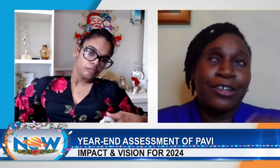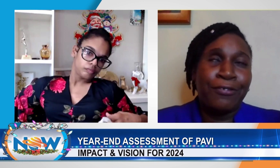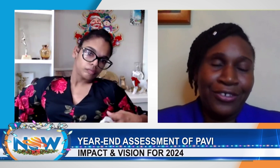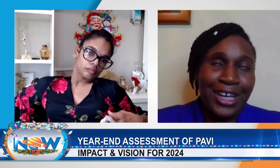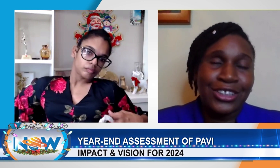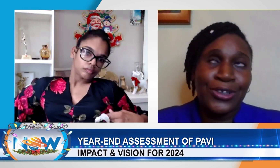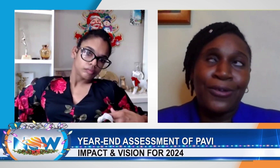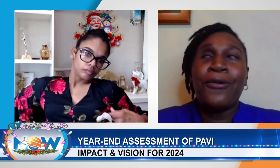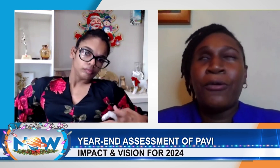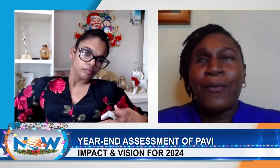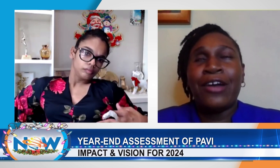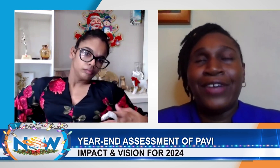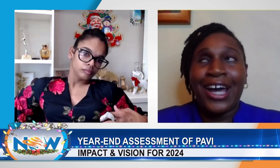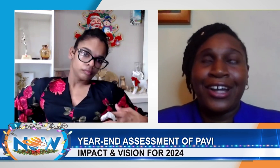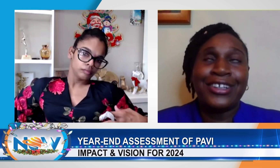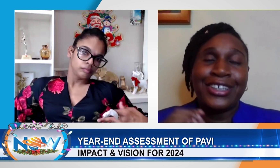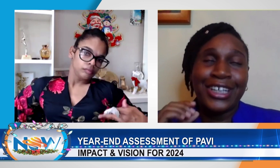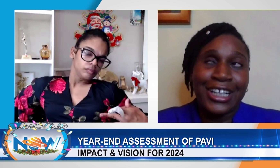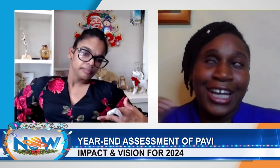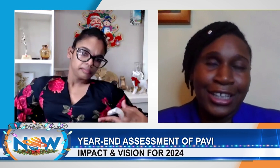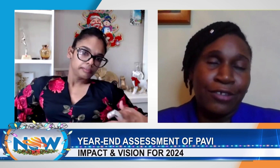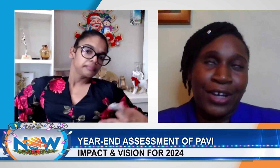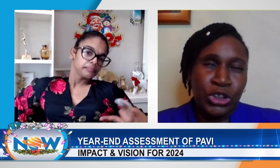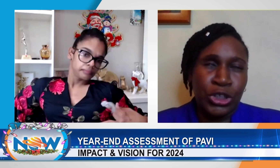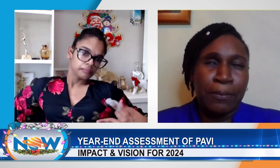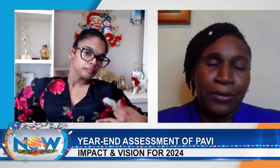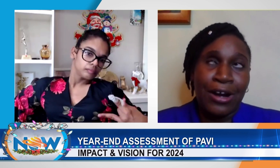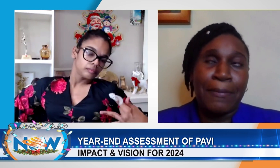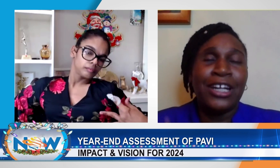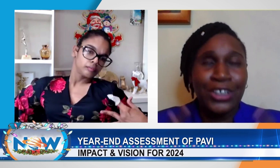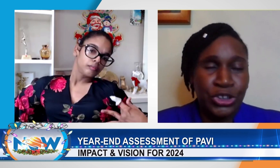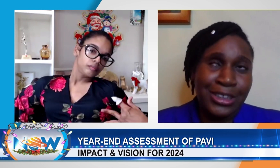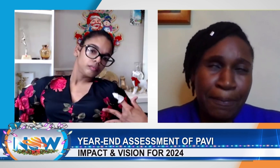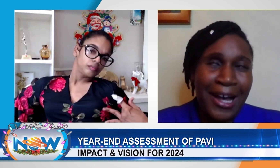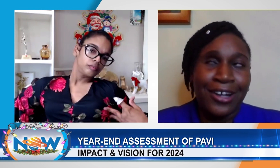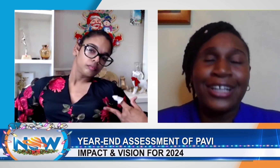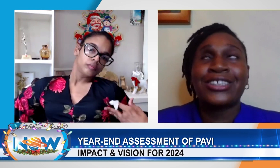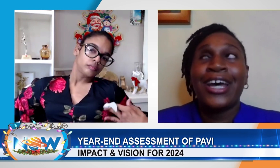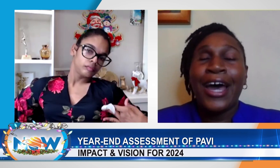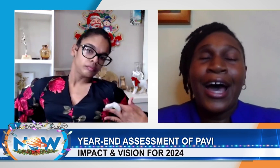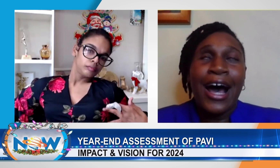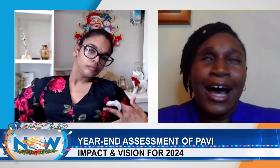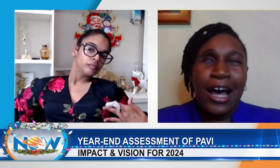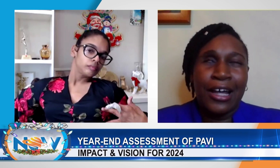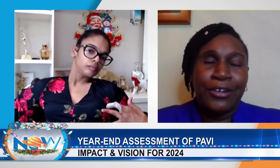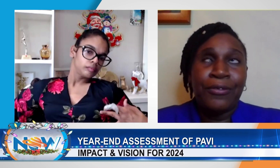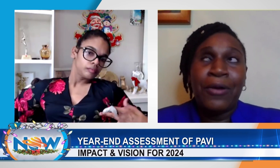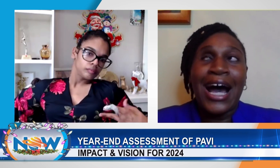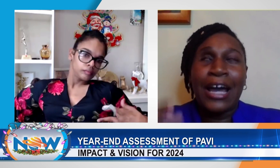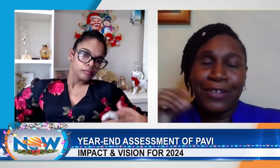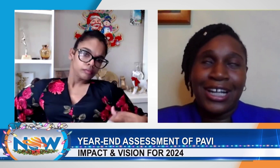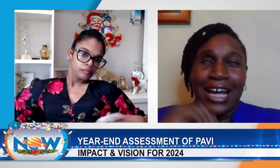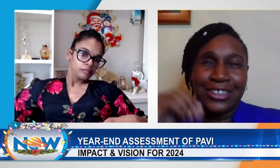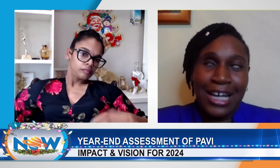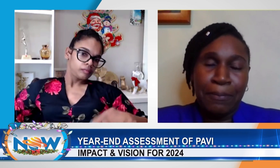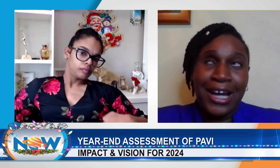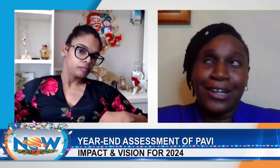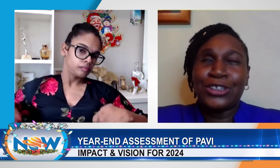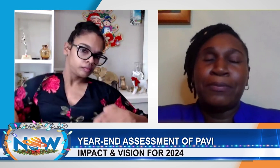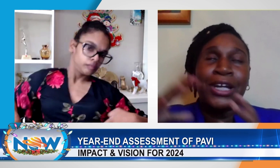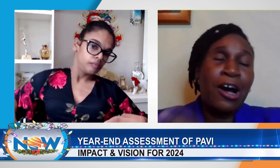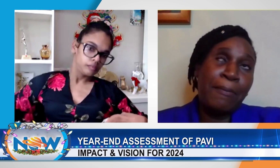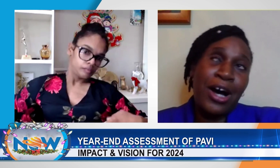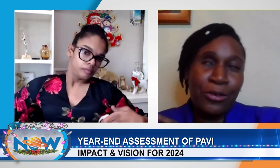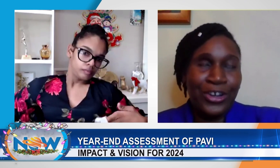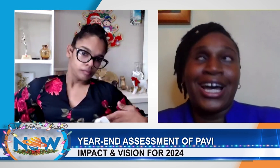a pilot a few years ago where we had an early intervention program, and it was just a pilot. And I would like that